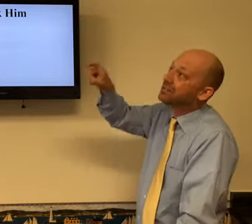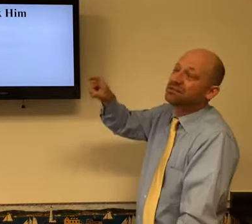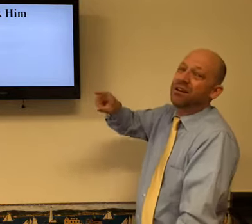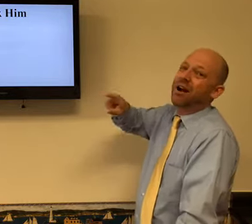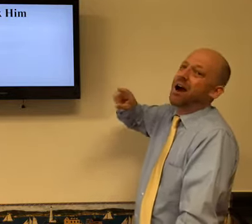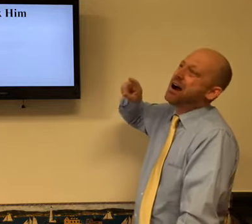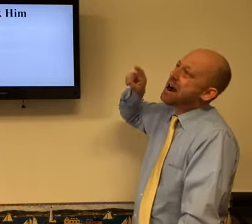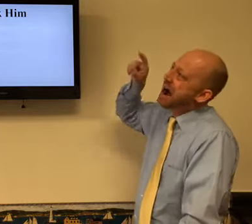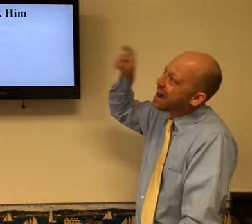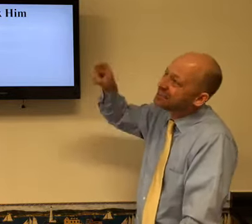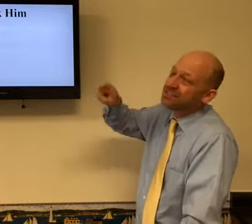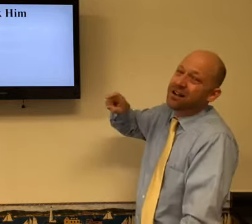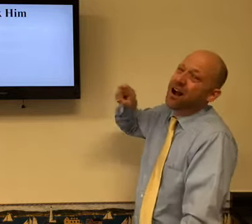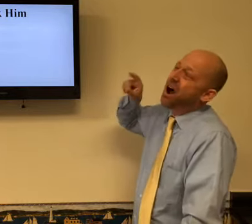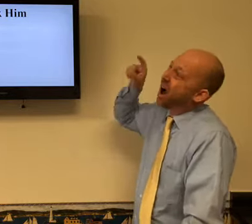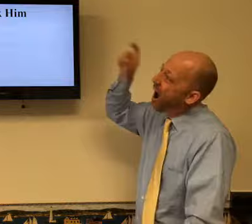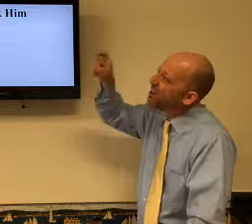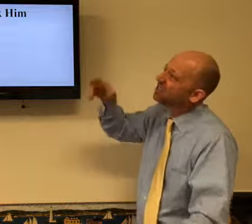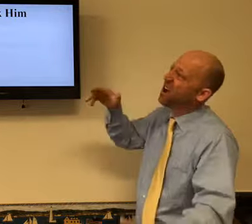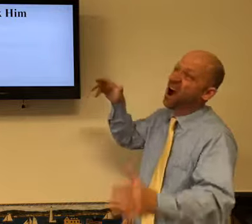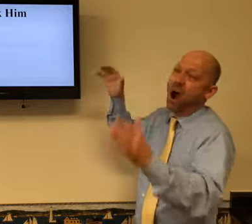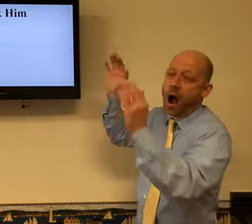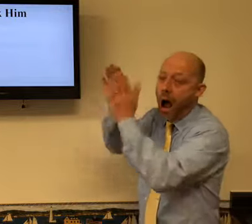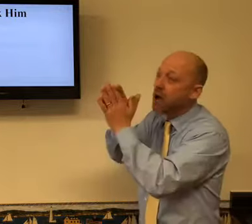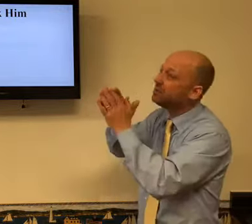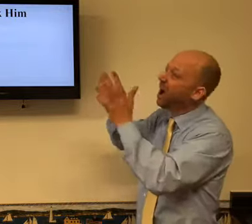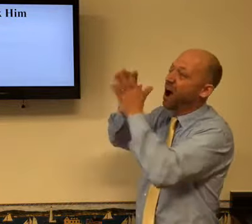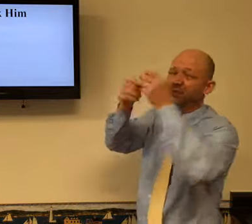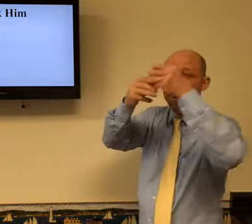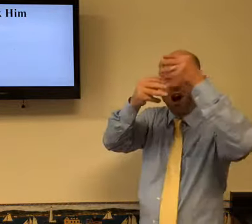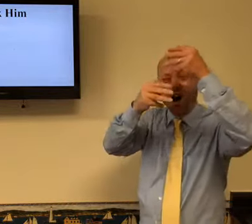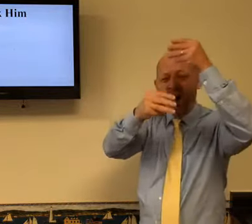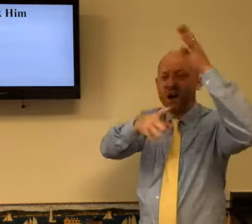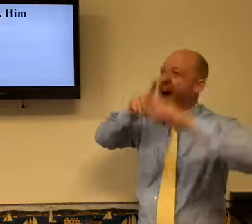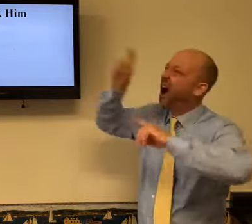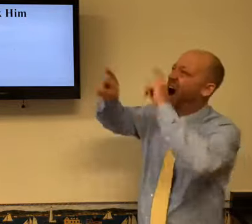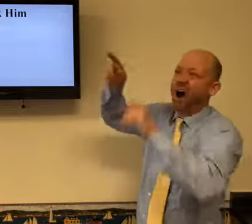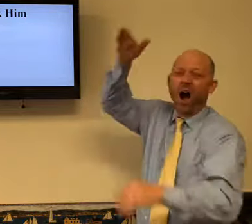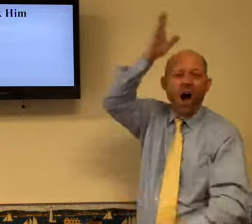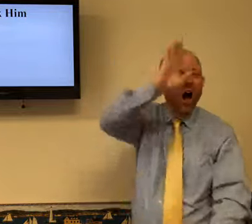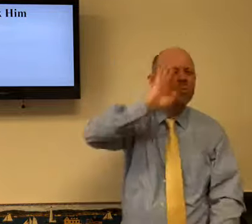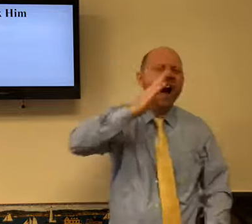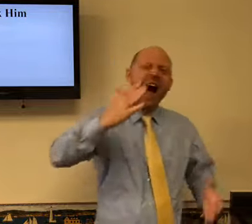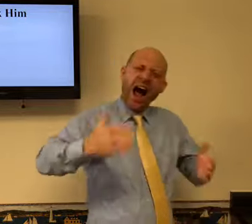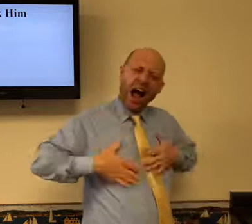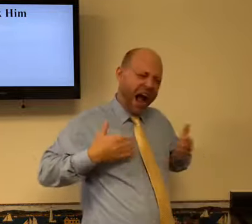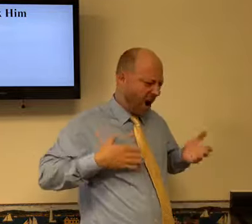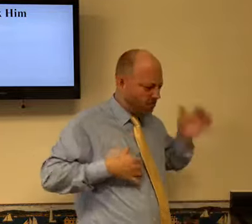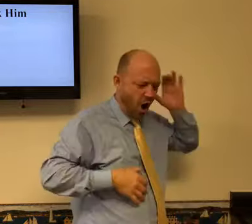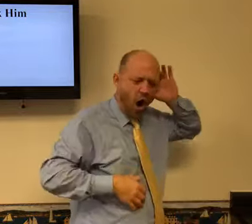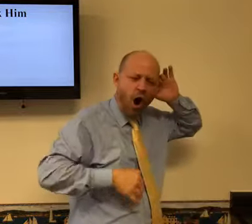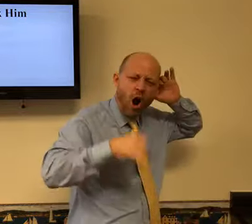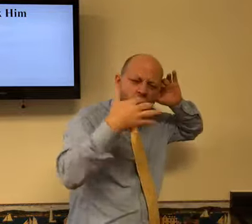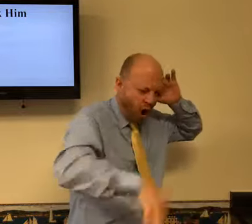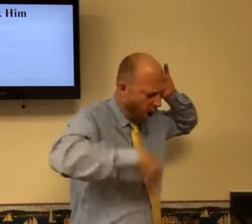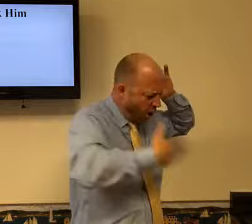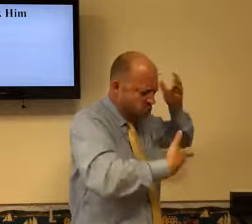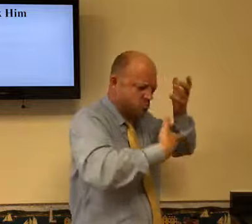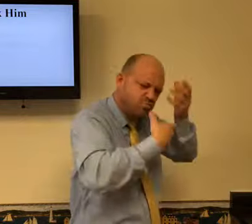had a bad attitude. Ask. Ask him. Ask him. All the things that you would like for